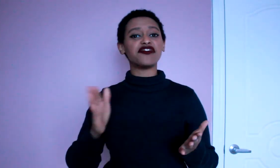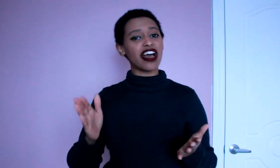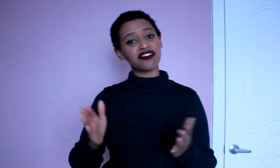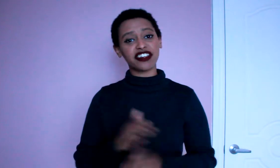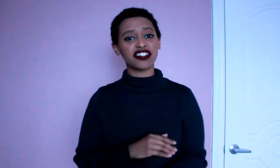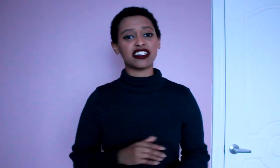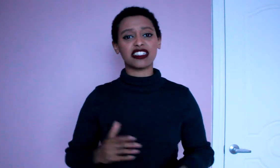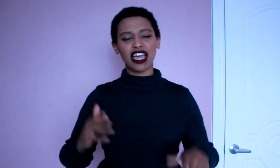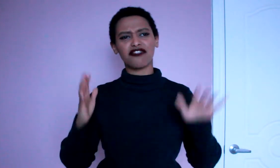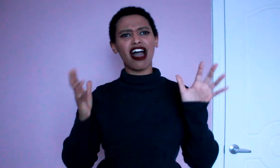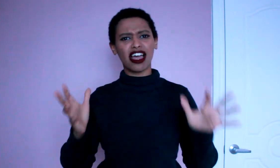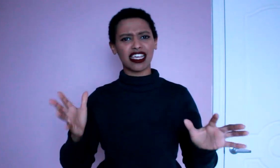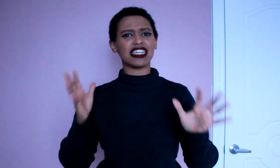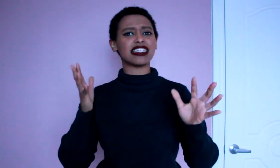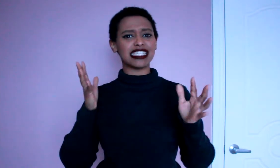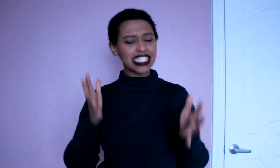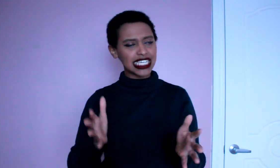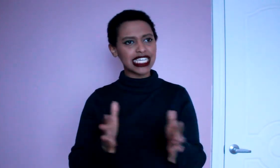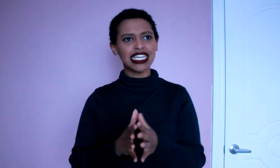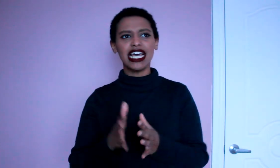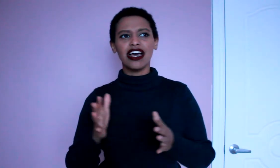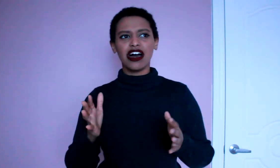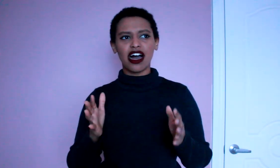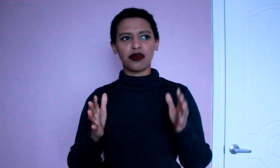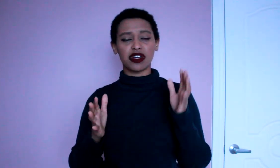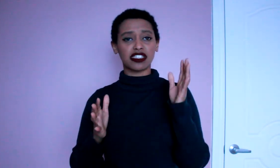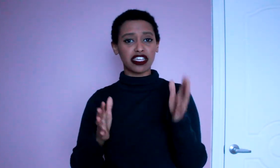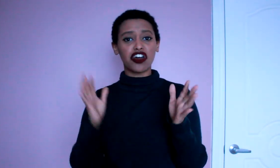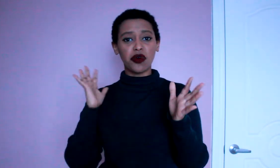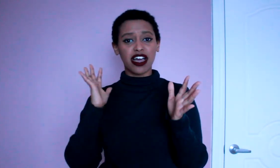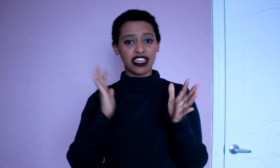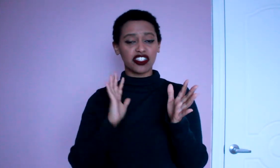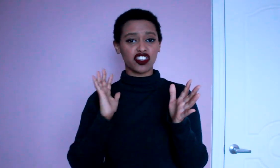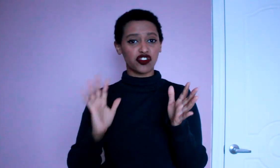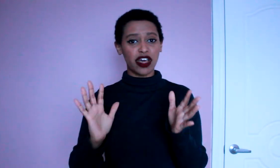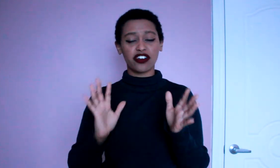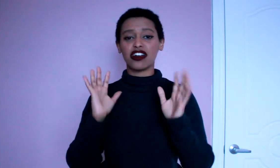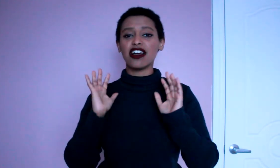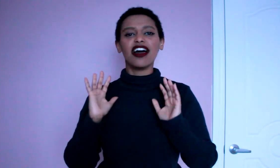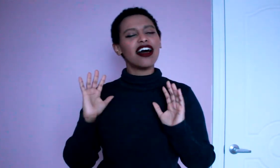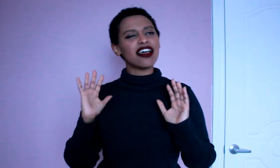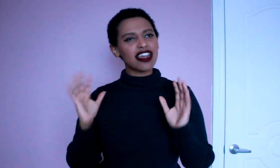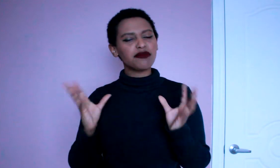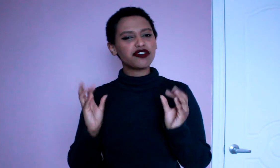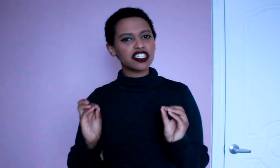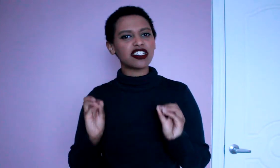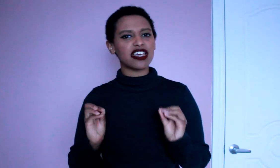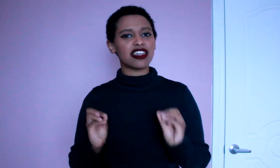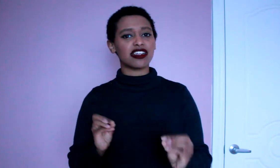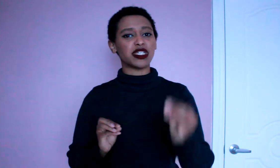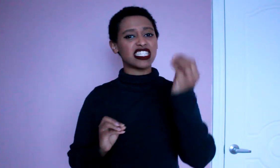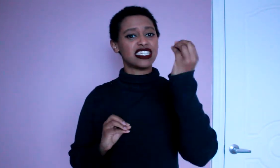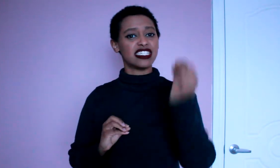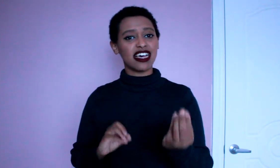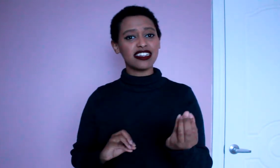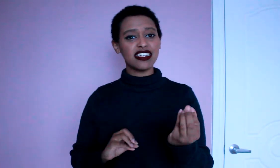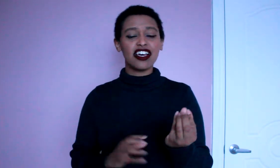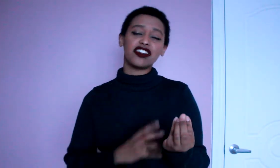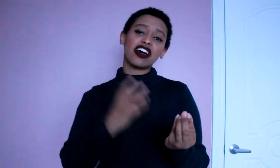fan fictions kind of highlighting this scene where it's Leo against the shredder and I appreciate that it was the son not